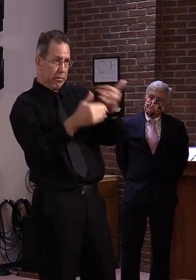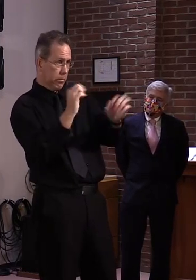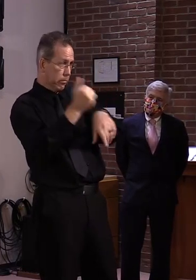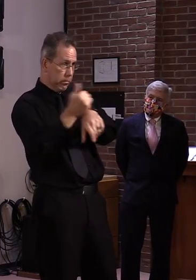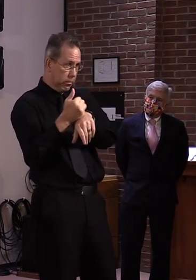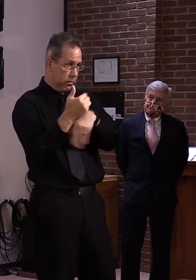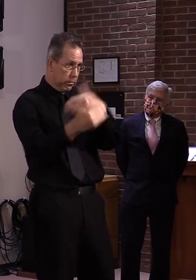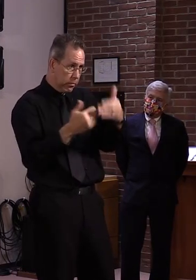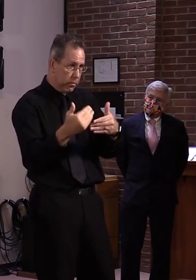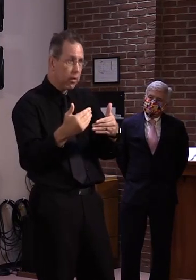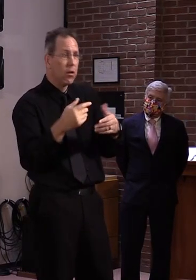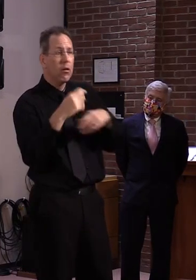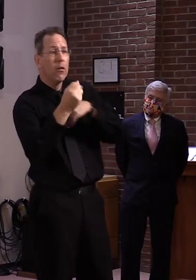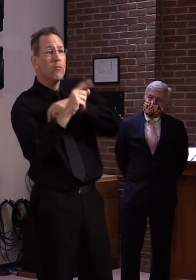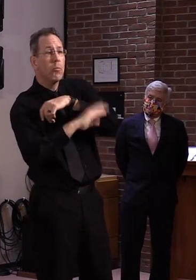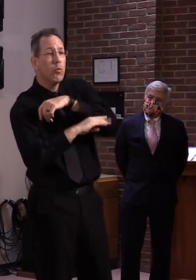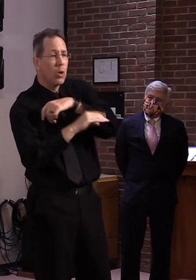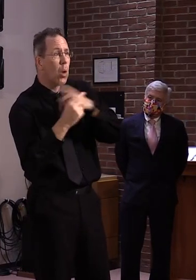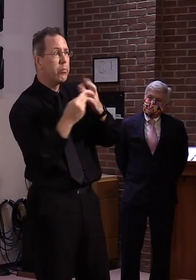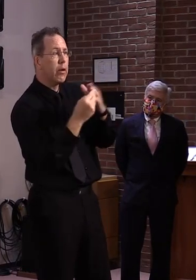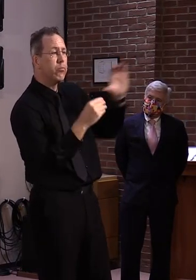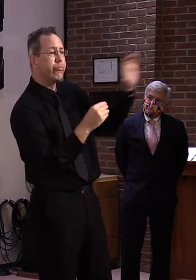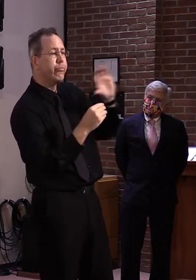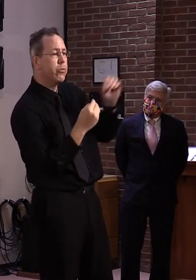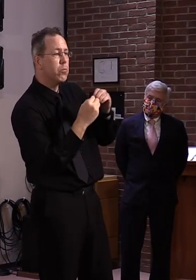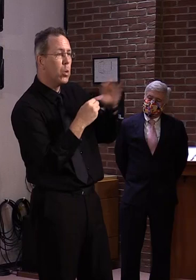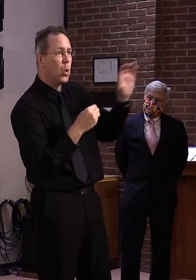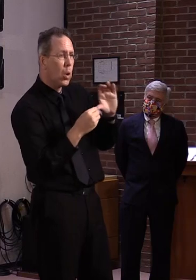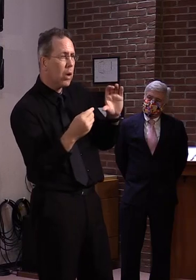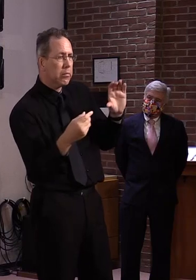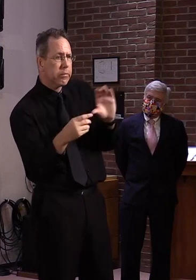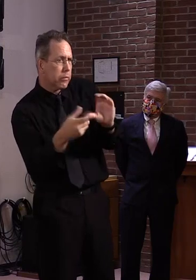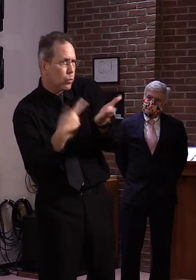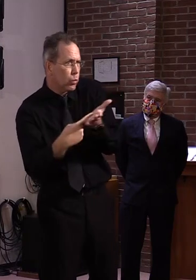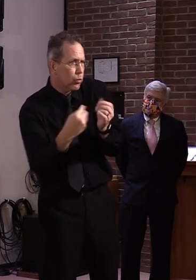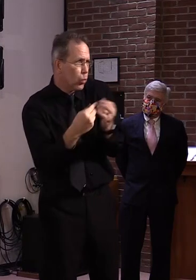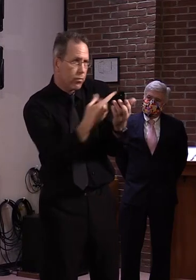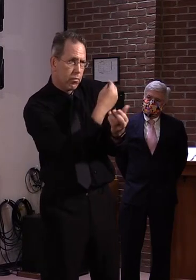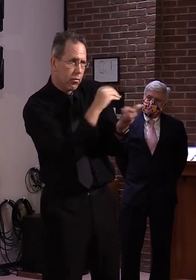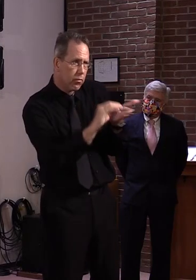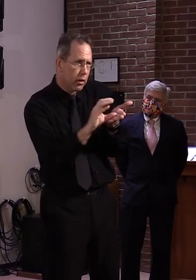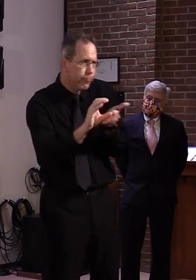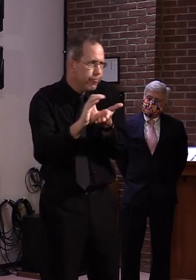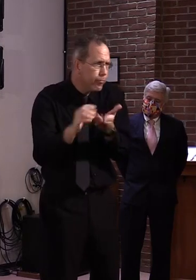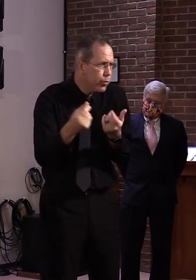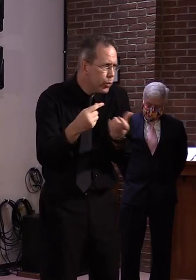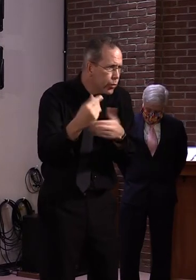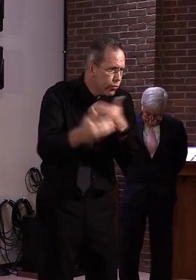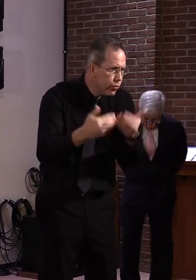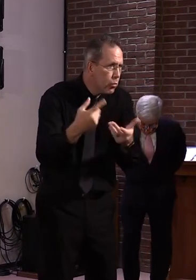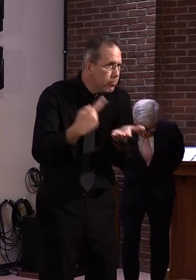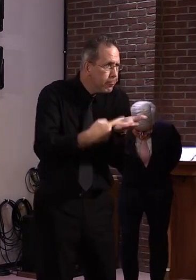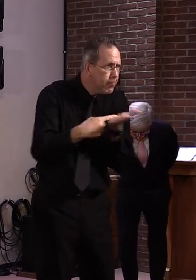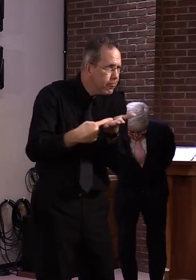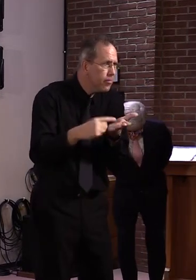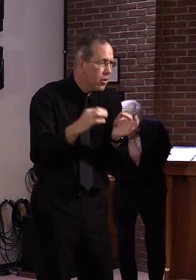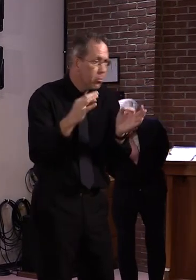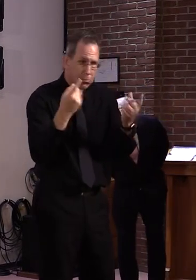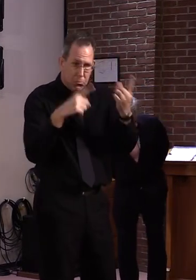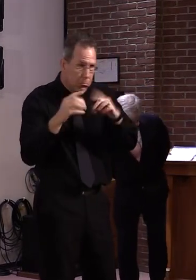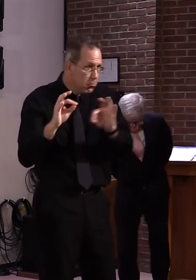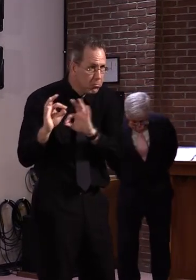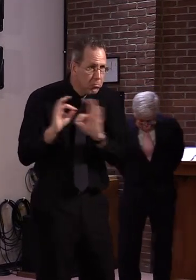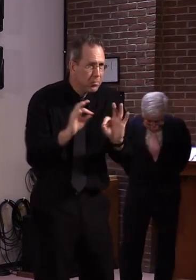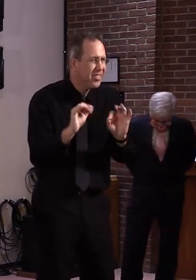with with the Legislature's help. I mean, we were working together on this to do a